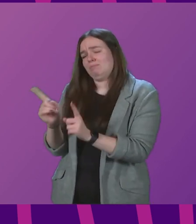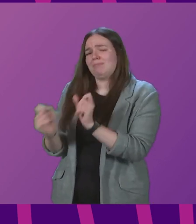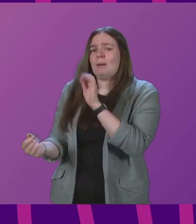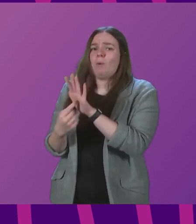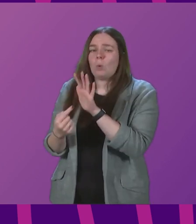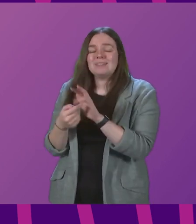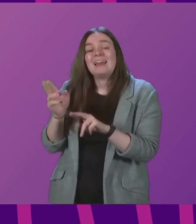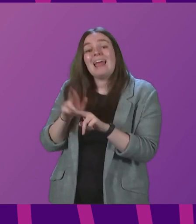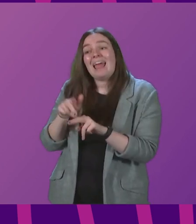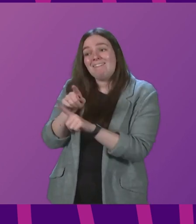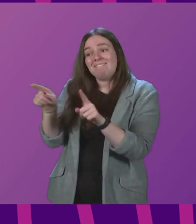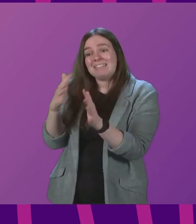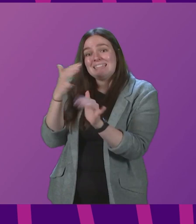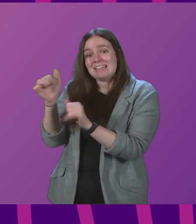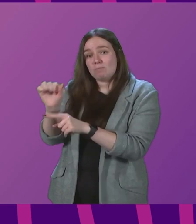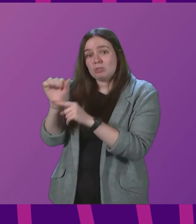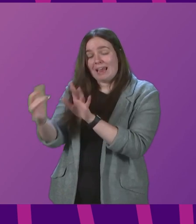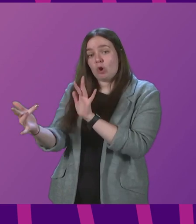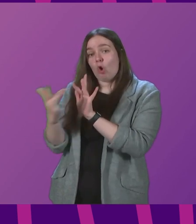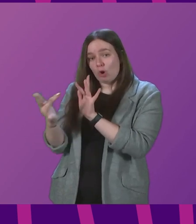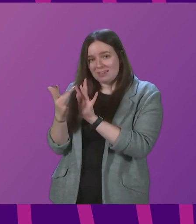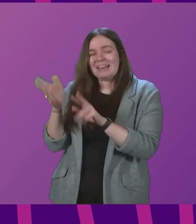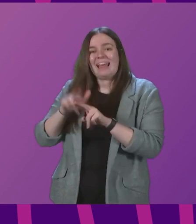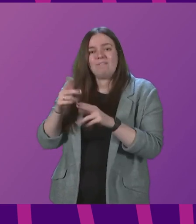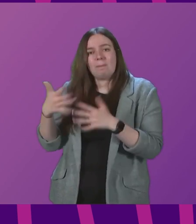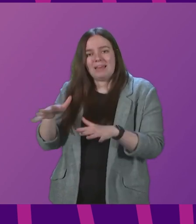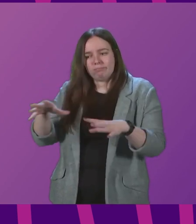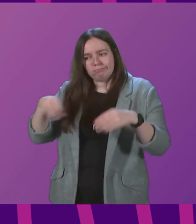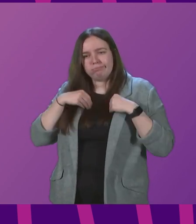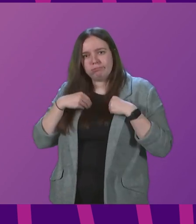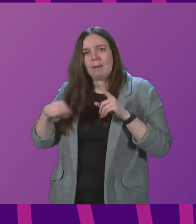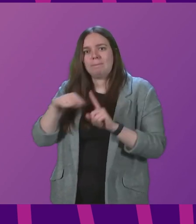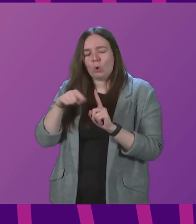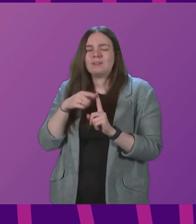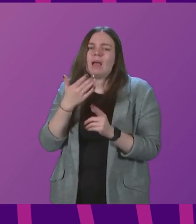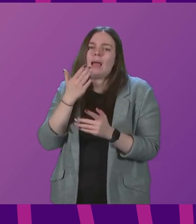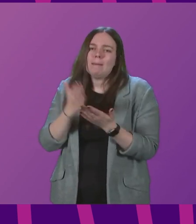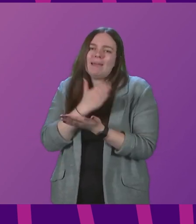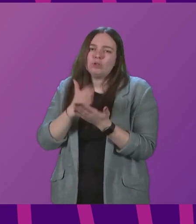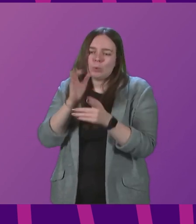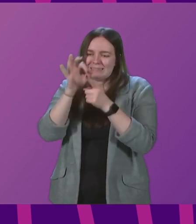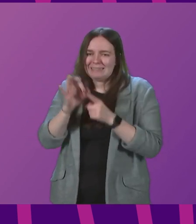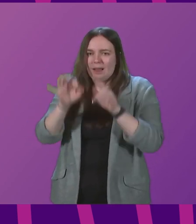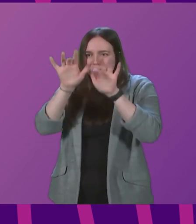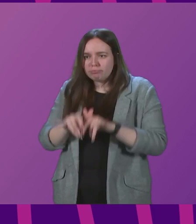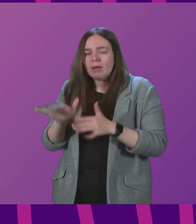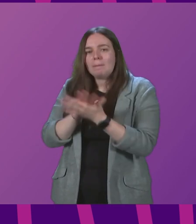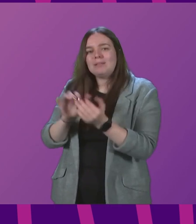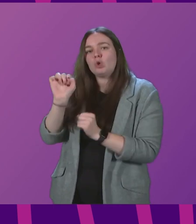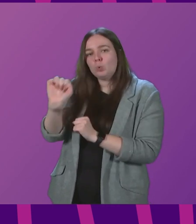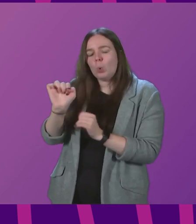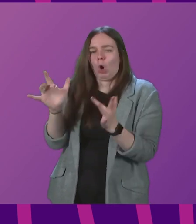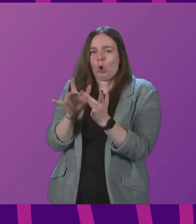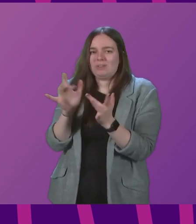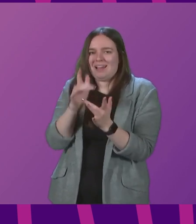If they contact you because you have tested positive, make sure you fill in the details that they will ask you for so that your contacts can be